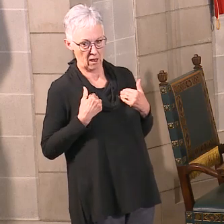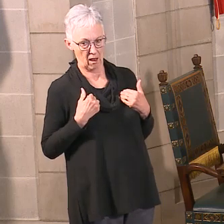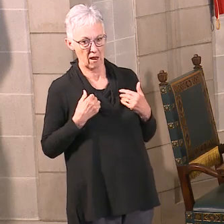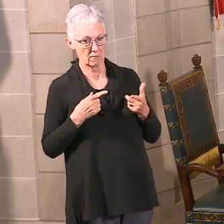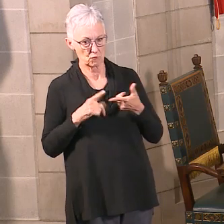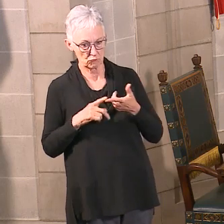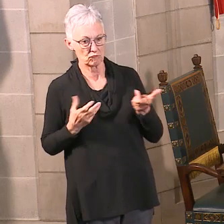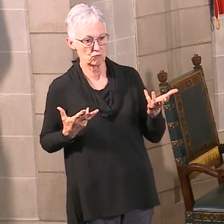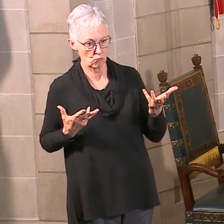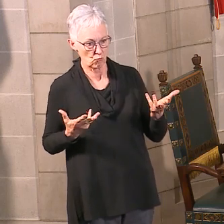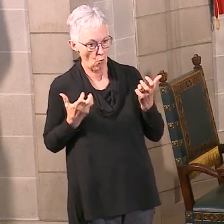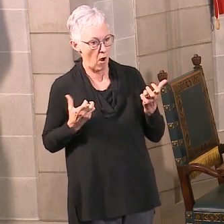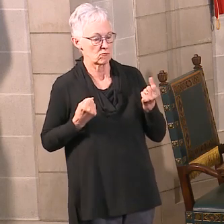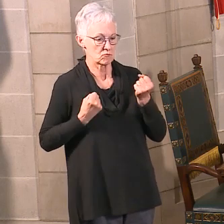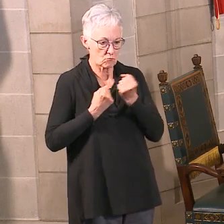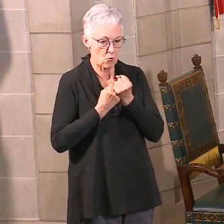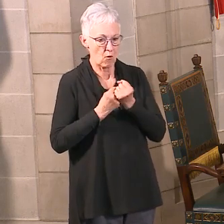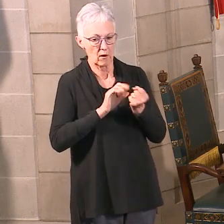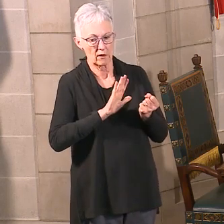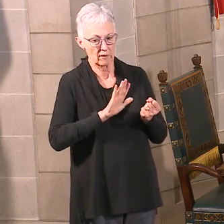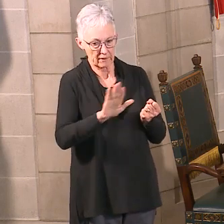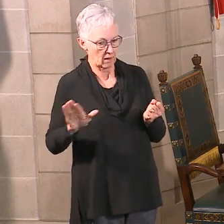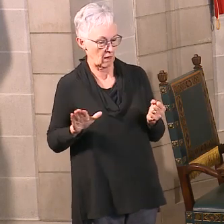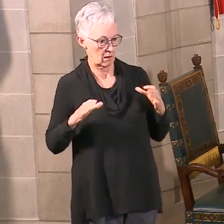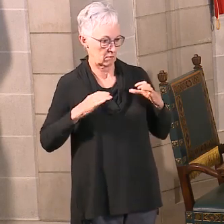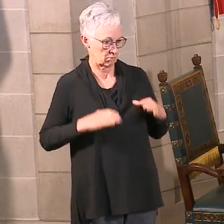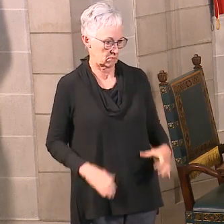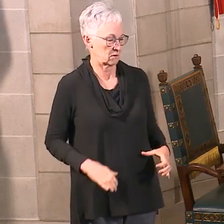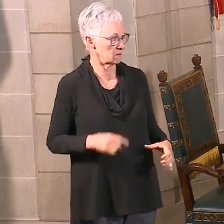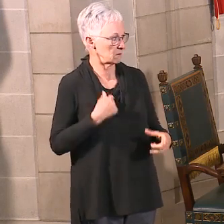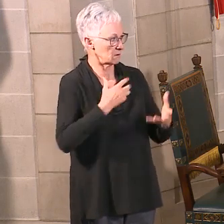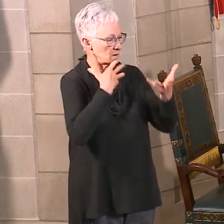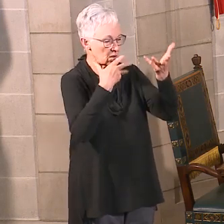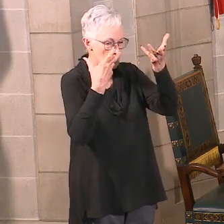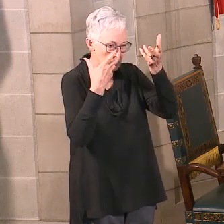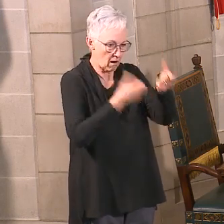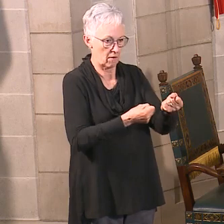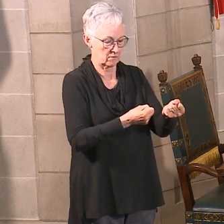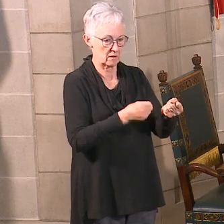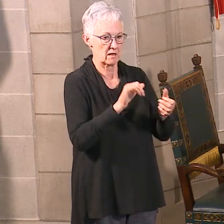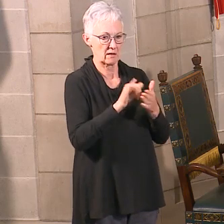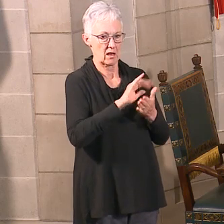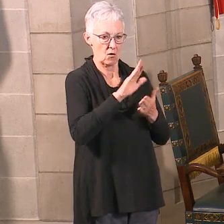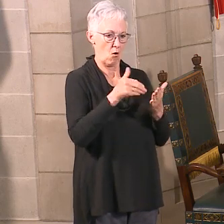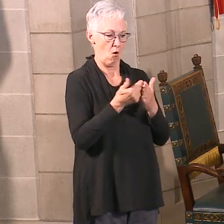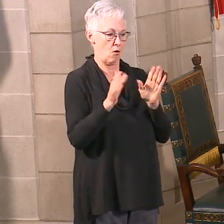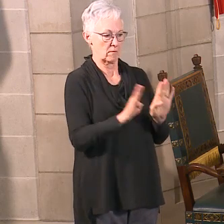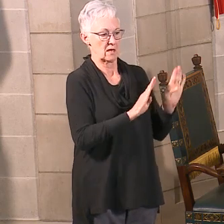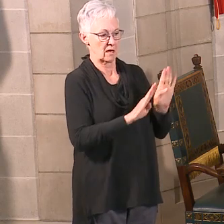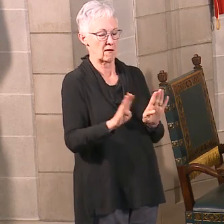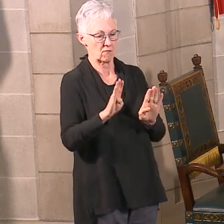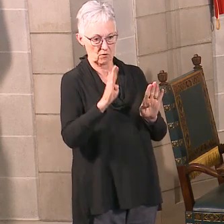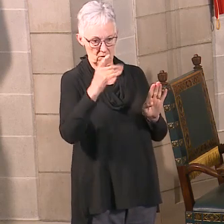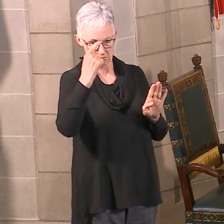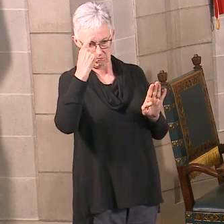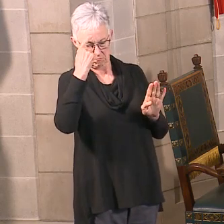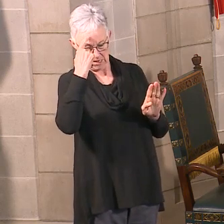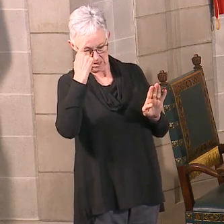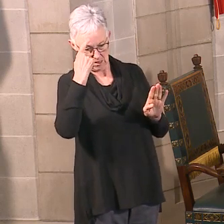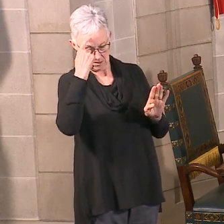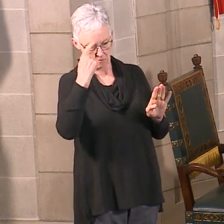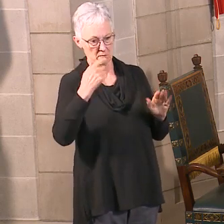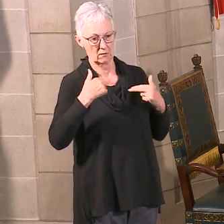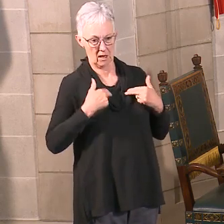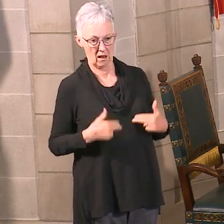I am confident that my members and all behavioral health providers across the state are going to rise to the challenge and make sure that their